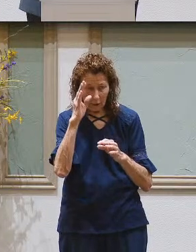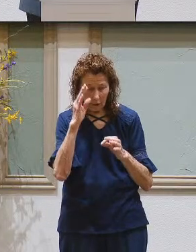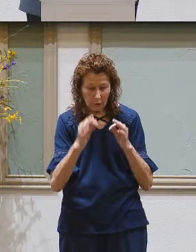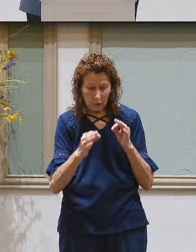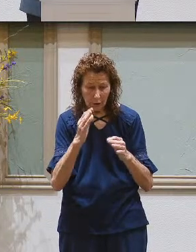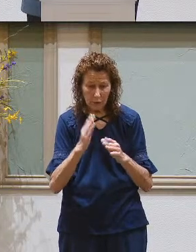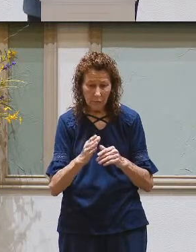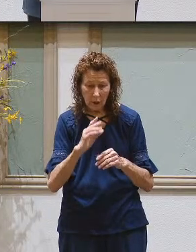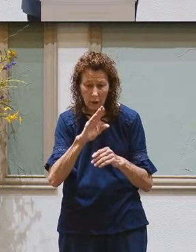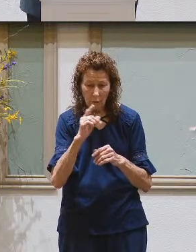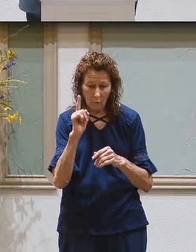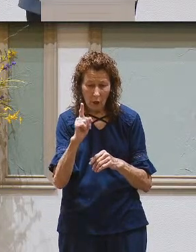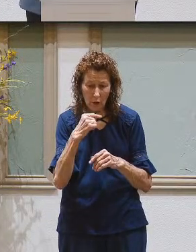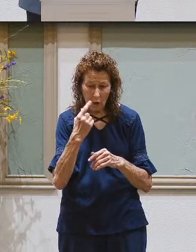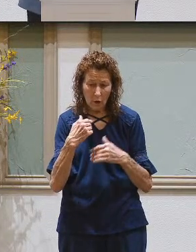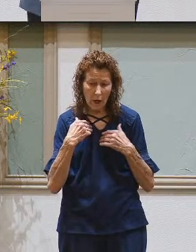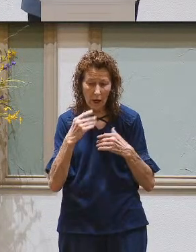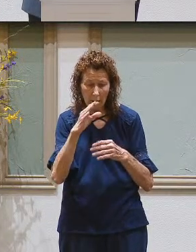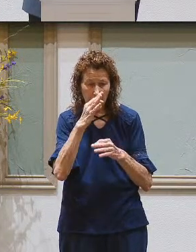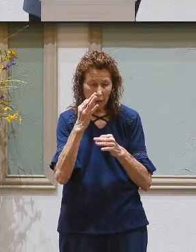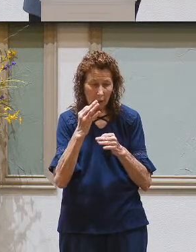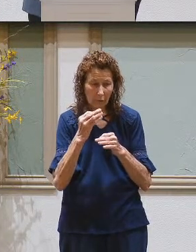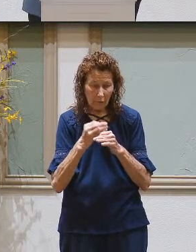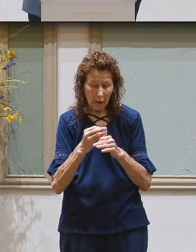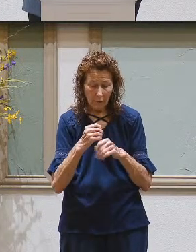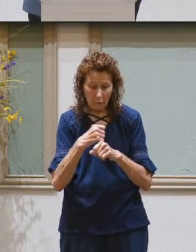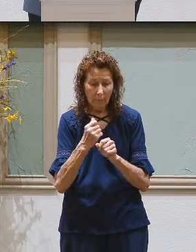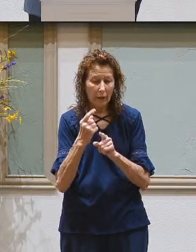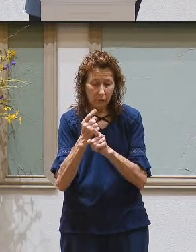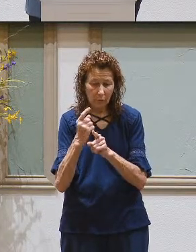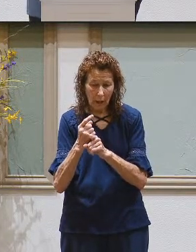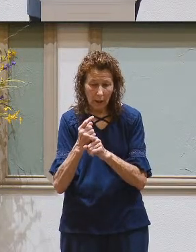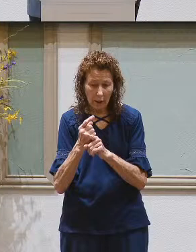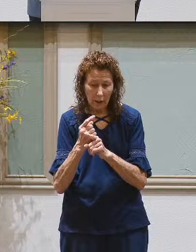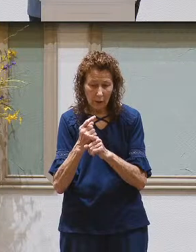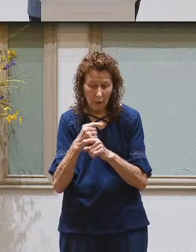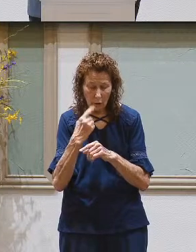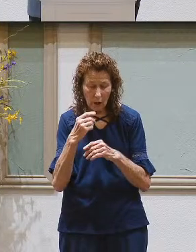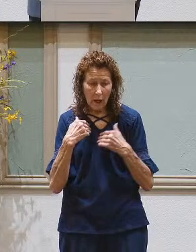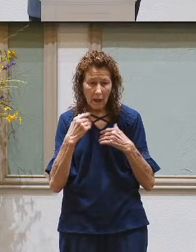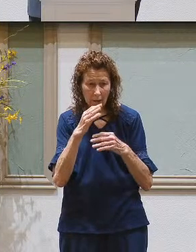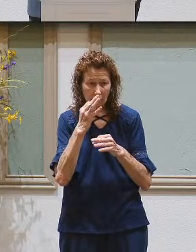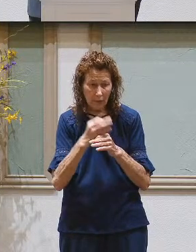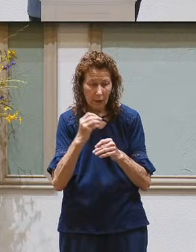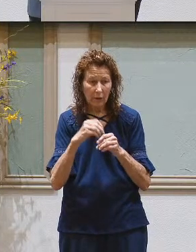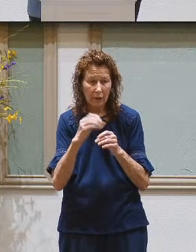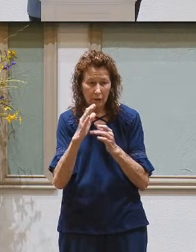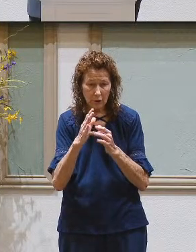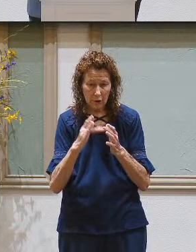justifier the one who puts right the one who has faith in Jesus